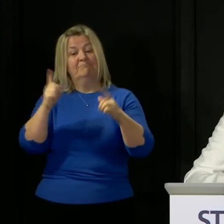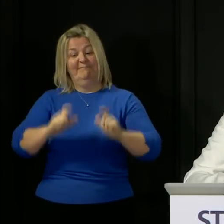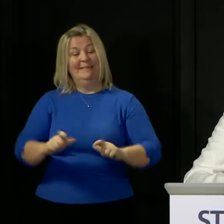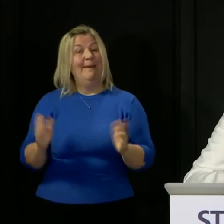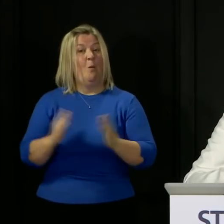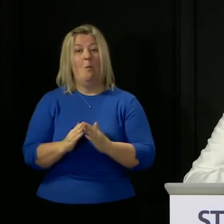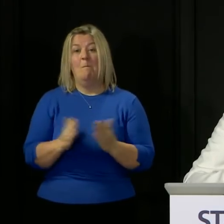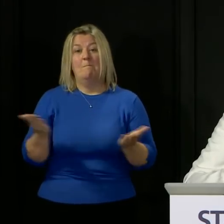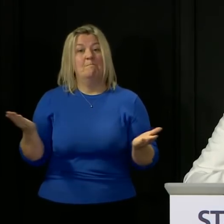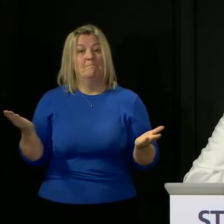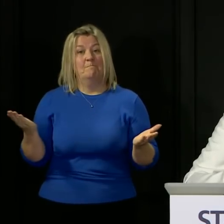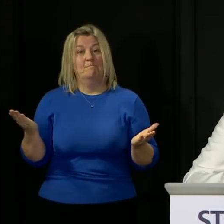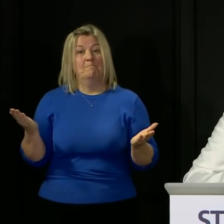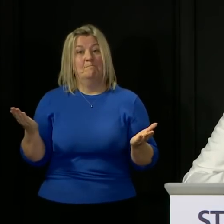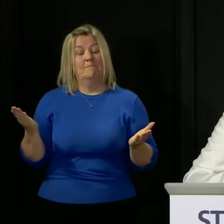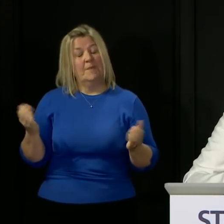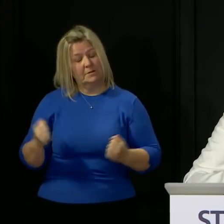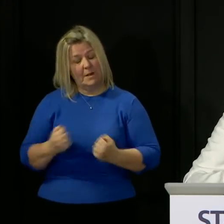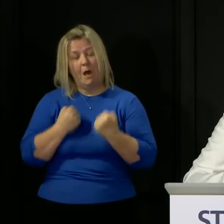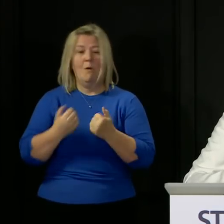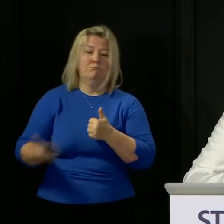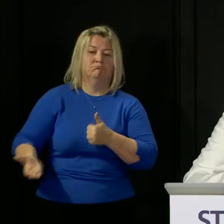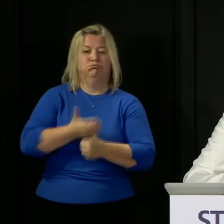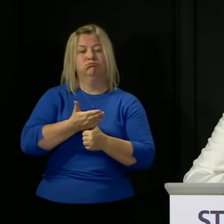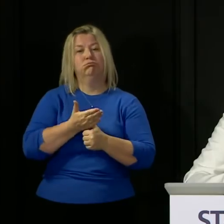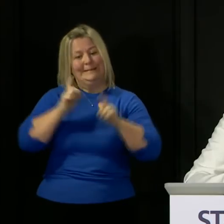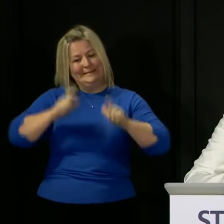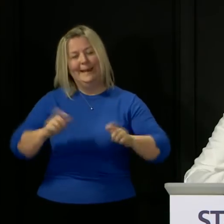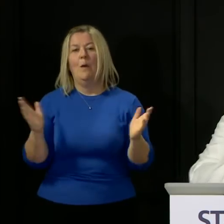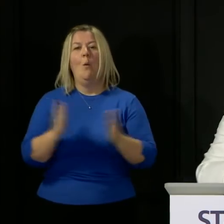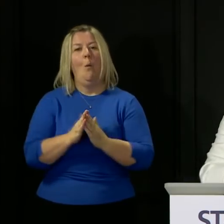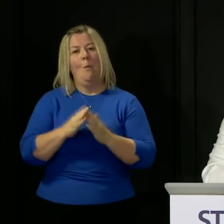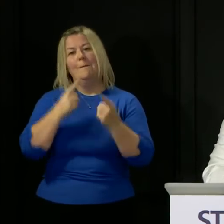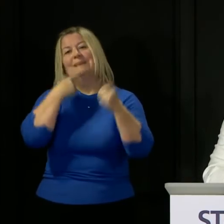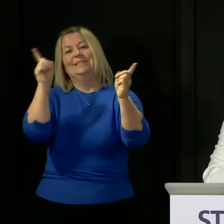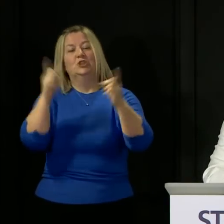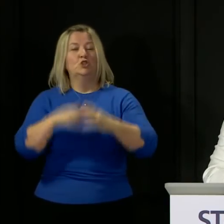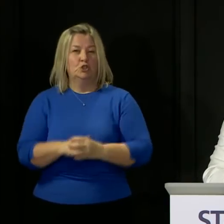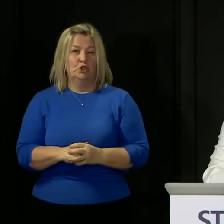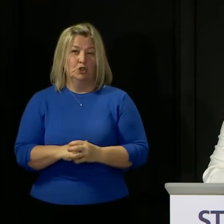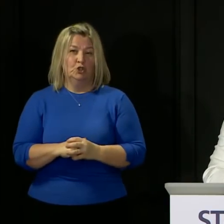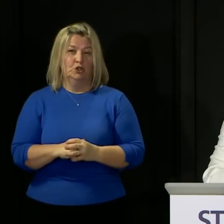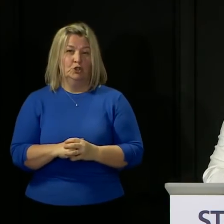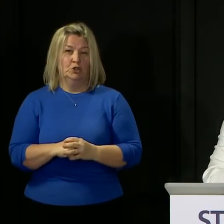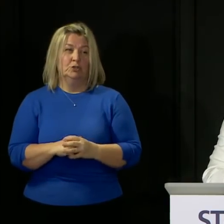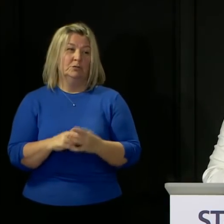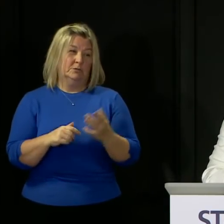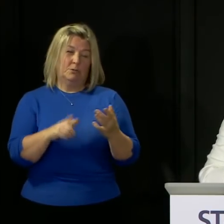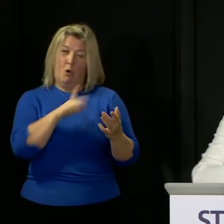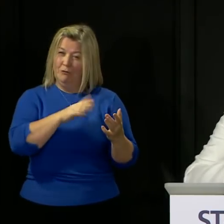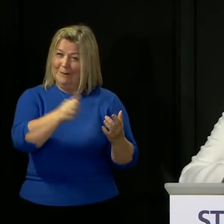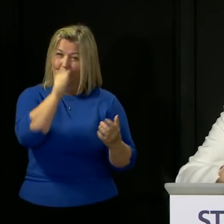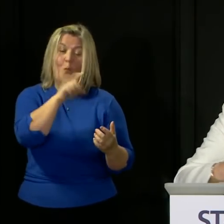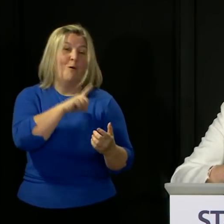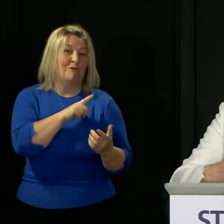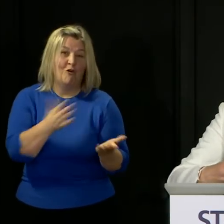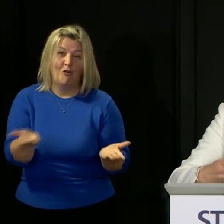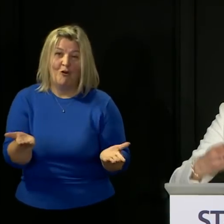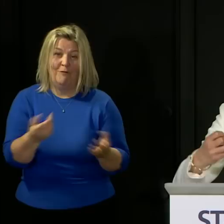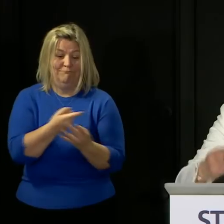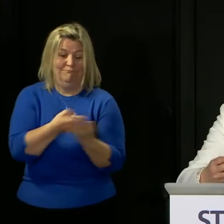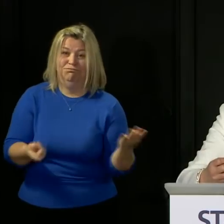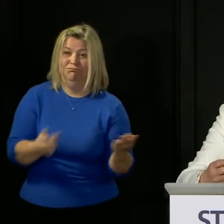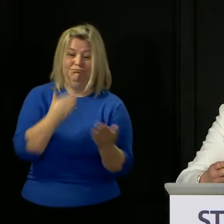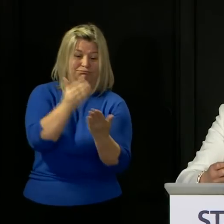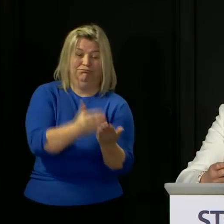to people so that's the default position right now stay at home for the limited reasons that you know about right now it may be that those